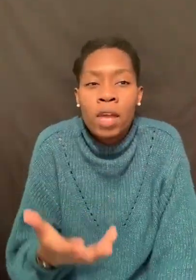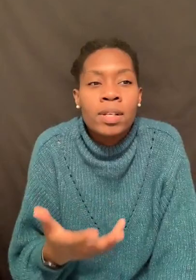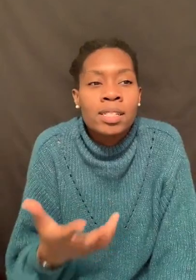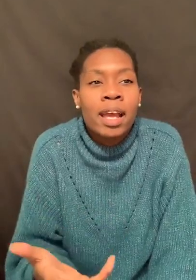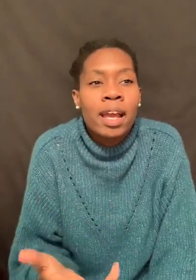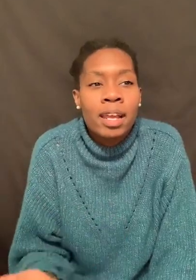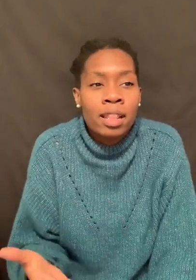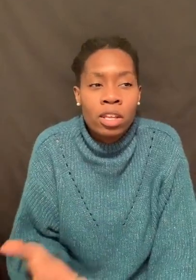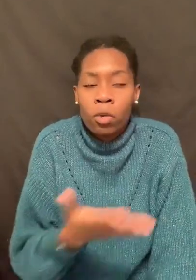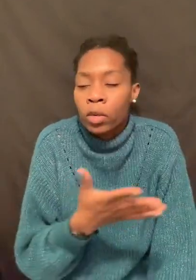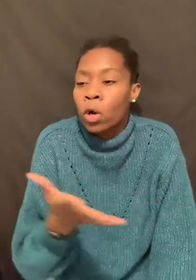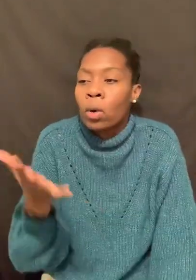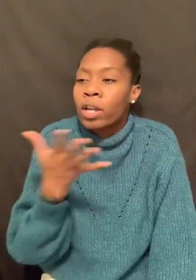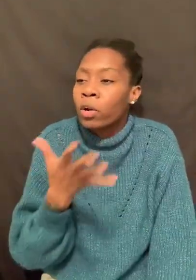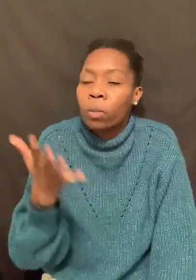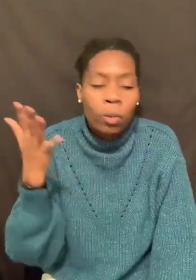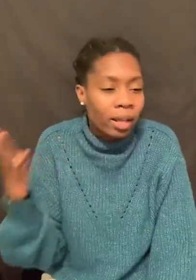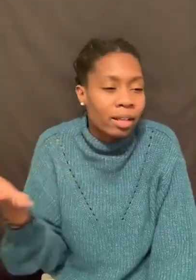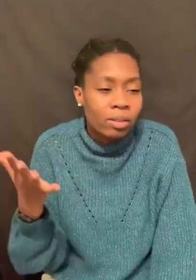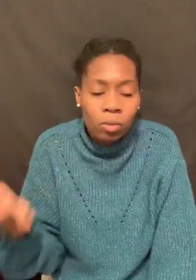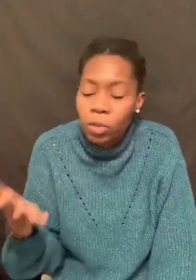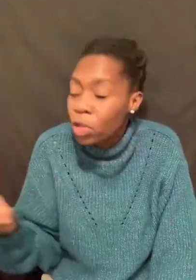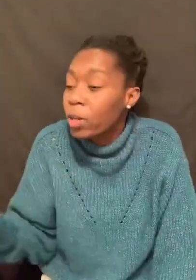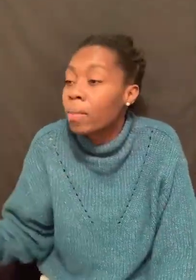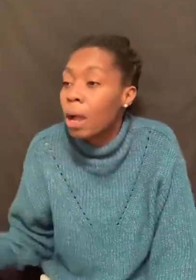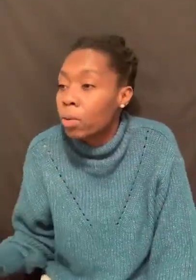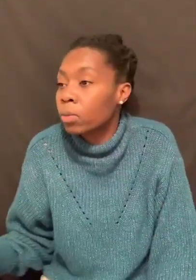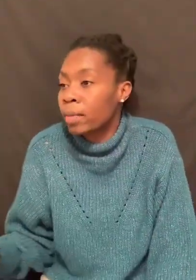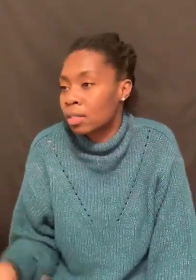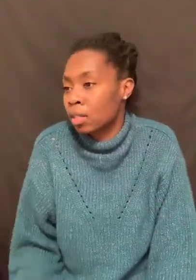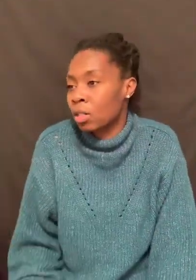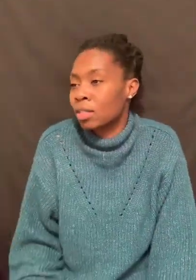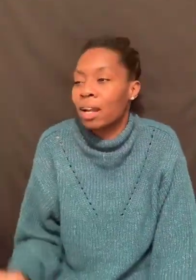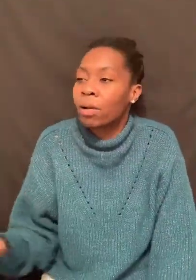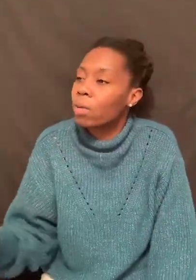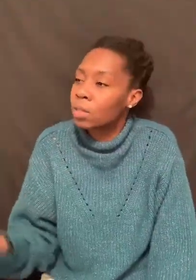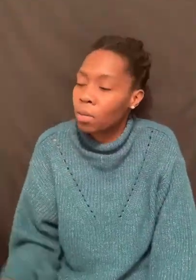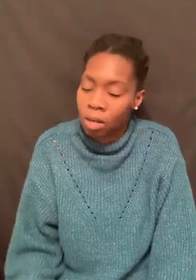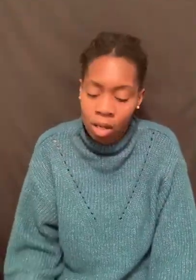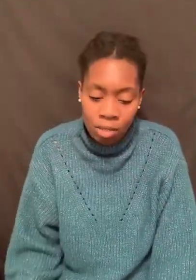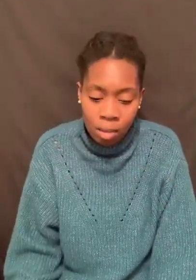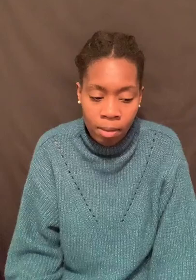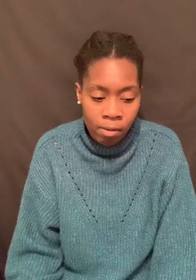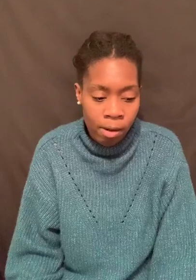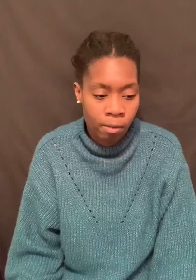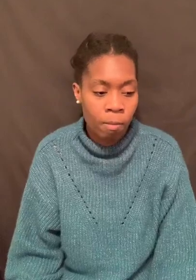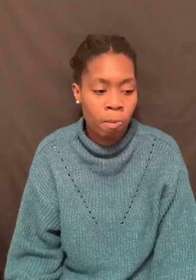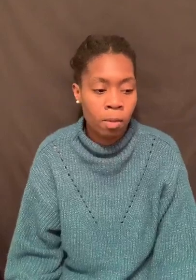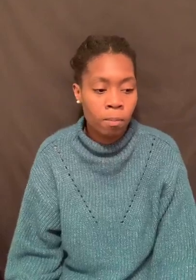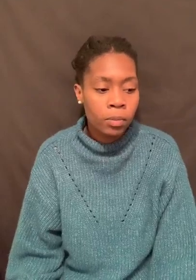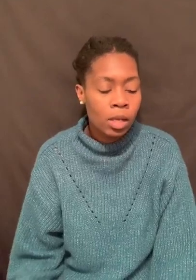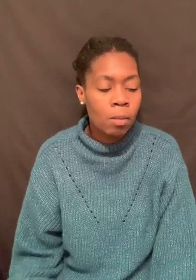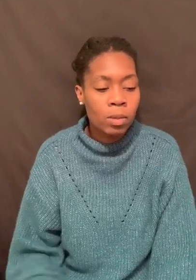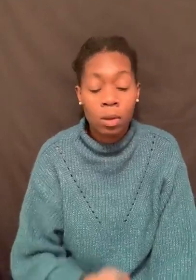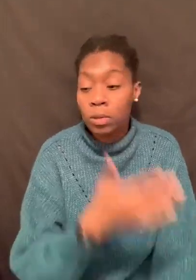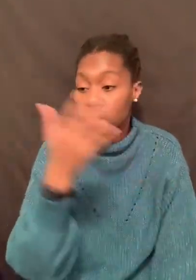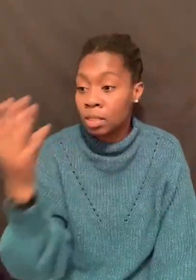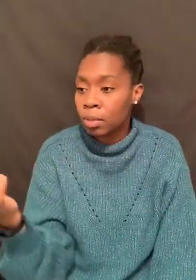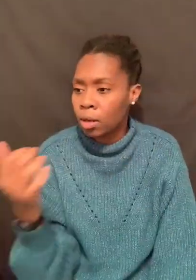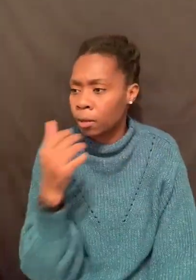You can't even say anything. You don't even know. Like, you don't, but, well, do you read the Bible? Basically, they're trying to say, like, what's going on? Stop playing around. I remember when I was talking about a seminar.